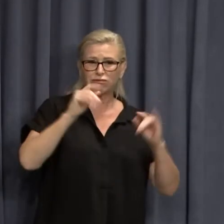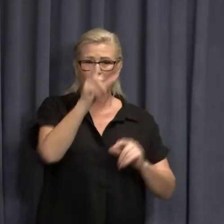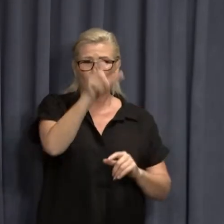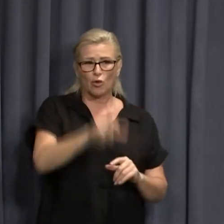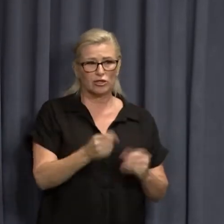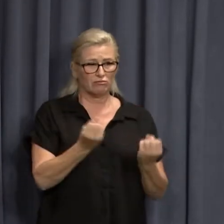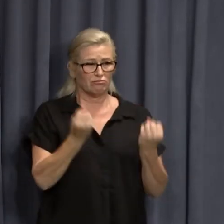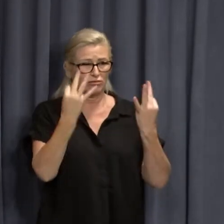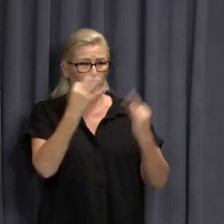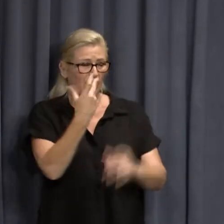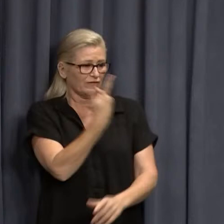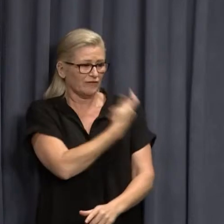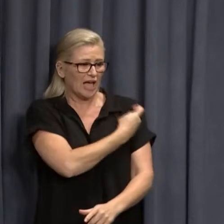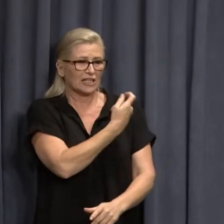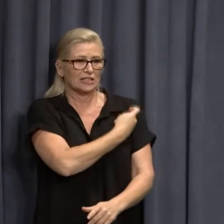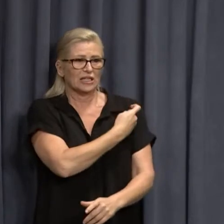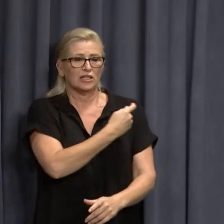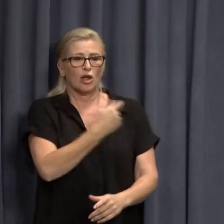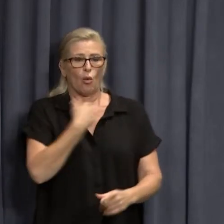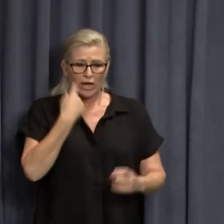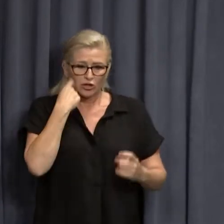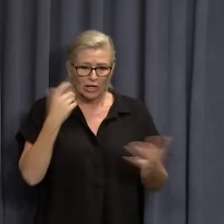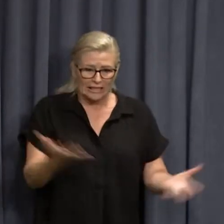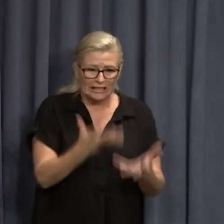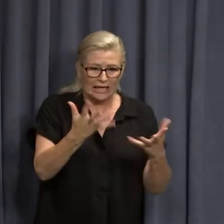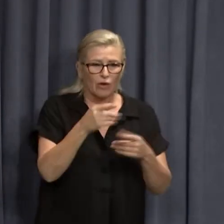vaccine and we're trying to boost vaccine numbers?